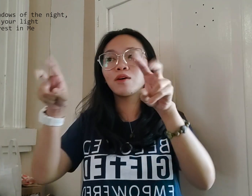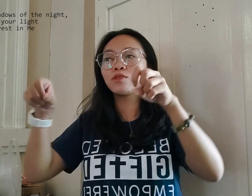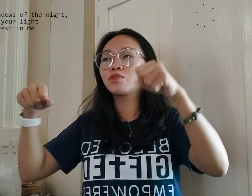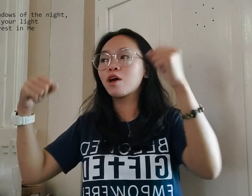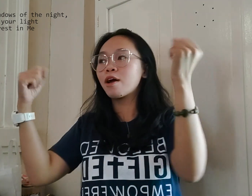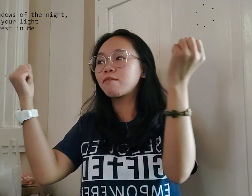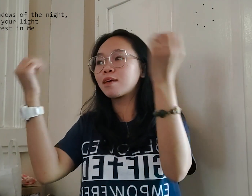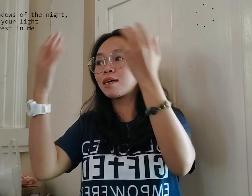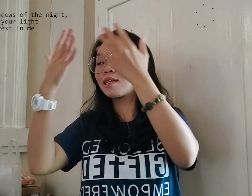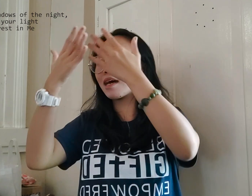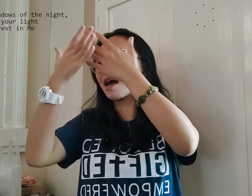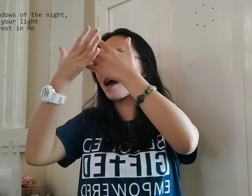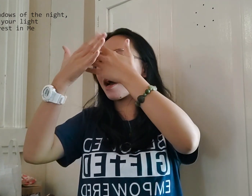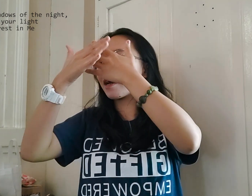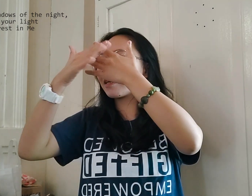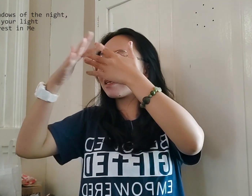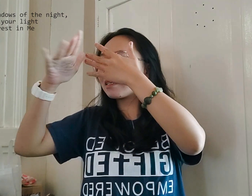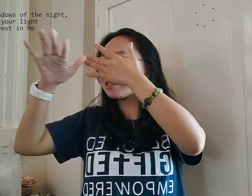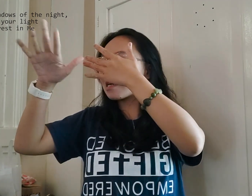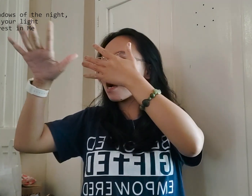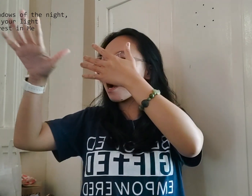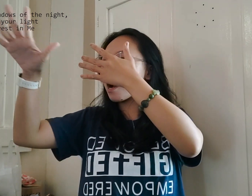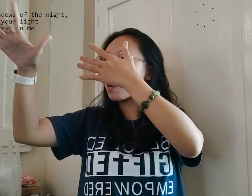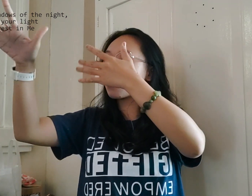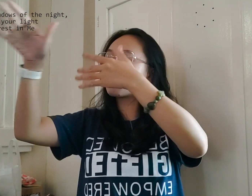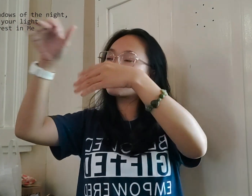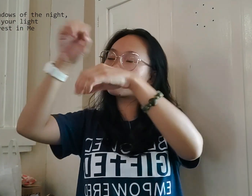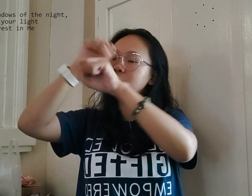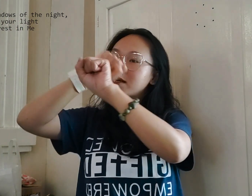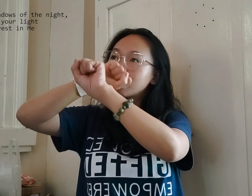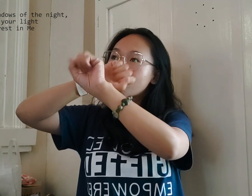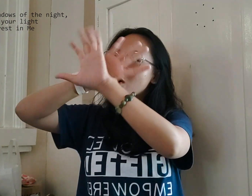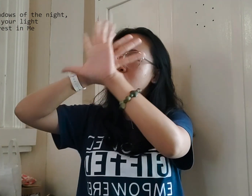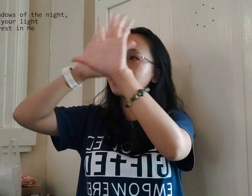of the night, I will be alive,